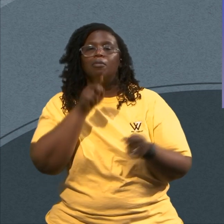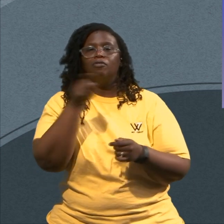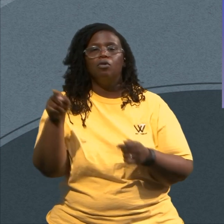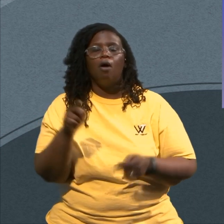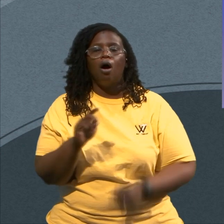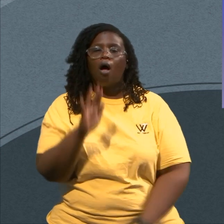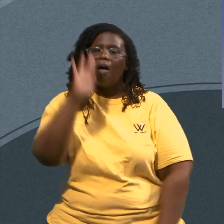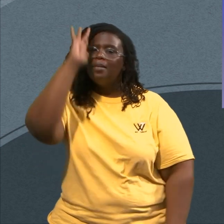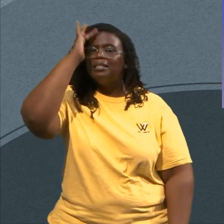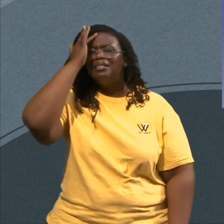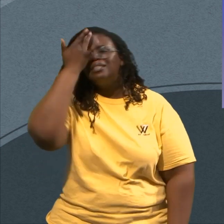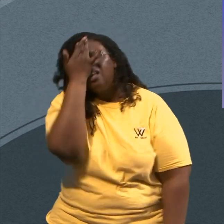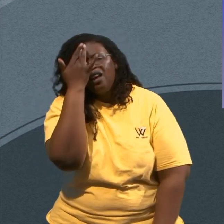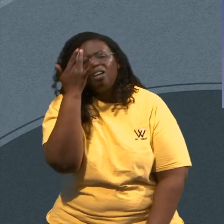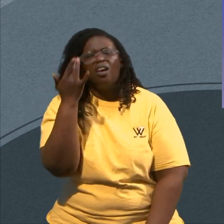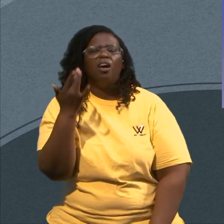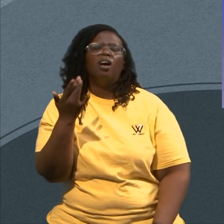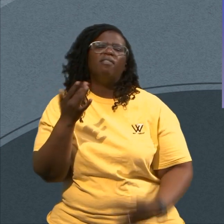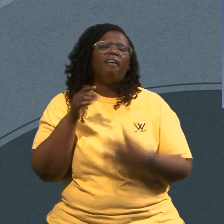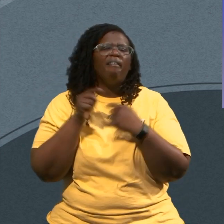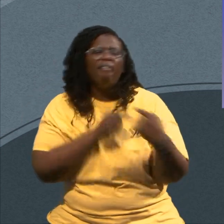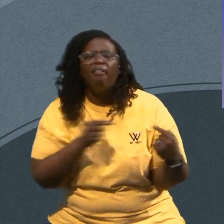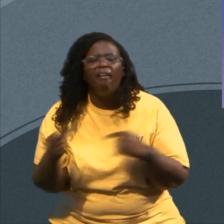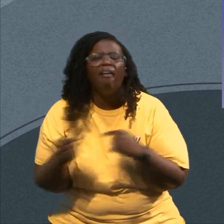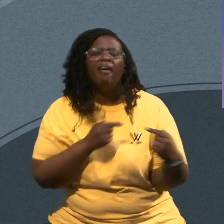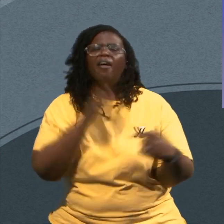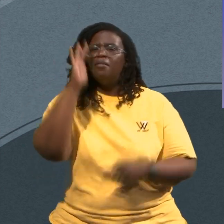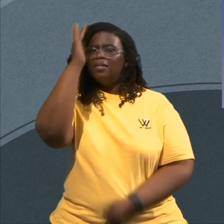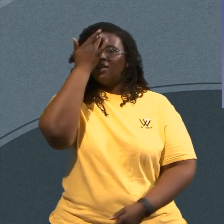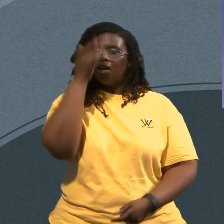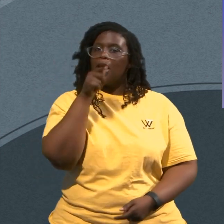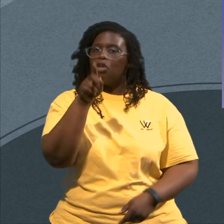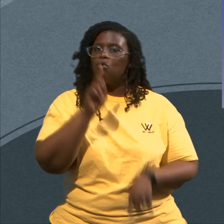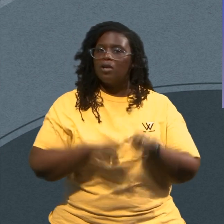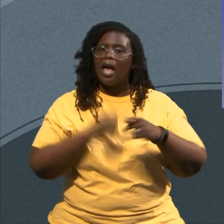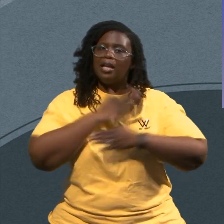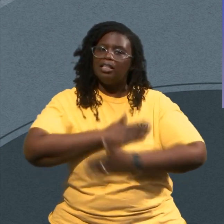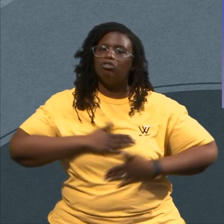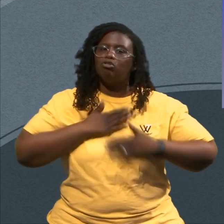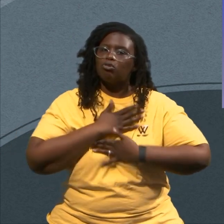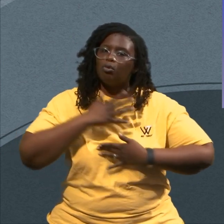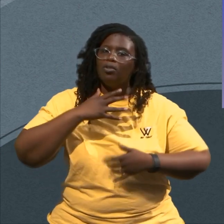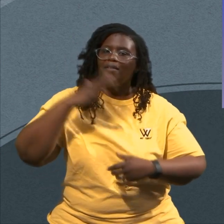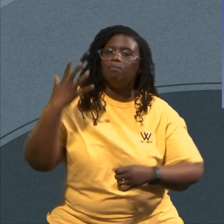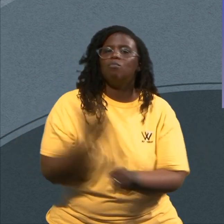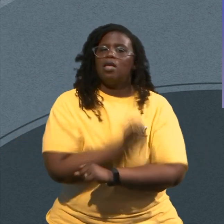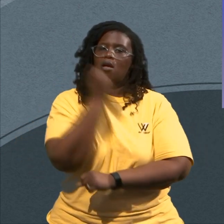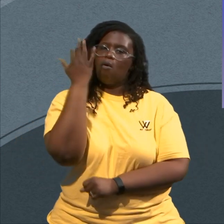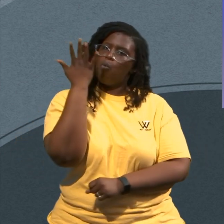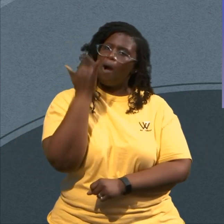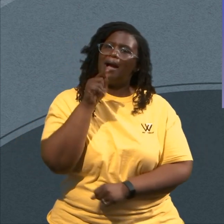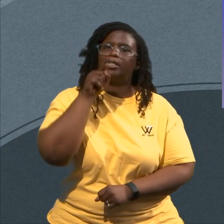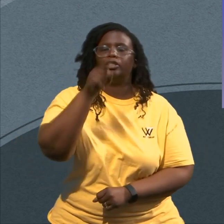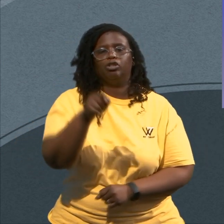That If God Gave You The Victory You Couldn't Even Enjoy The Victory Because You Too Tired Of Fighting For The Victory God Is Saying Be Still